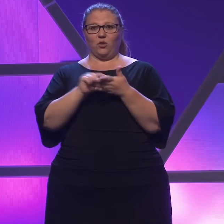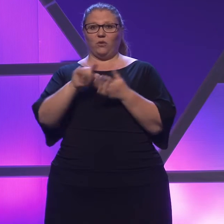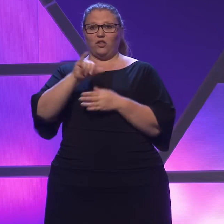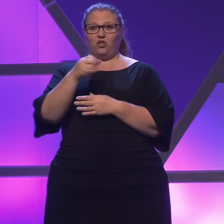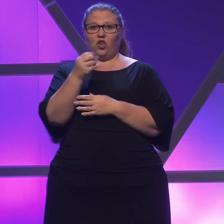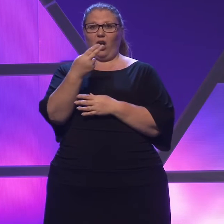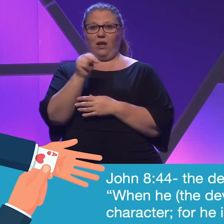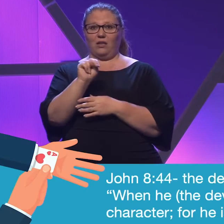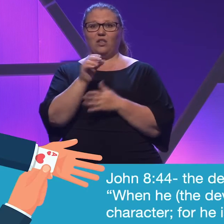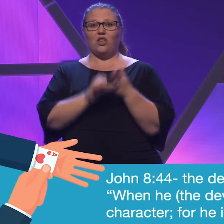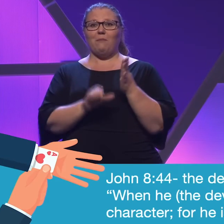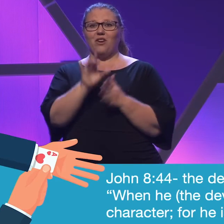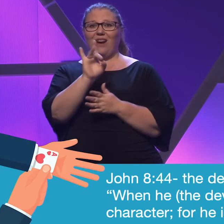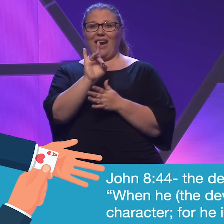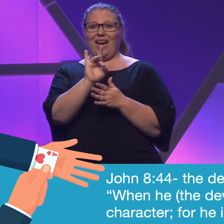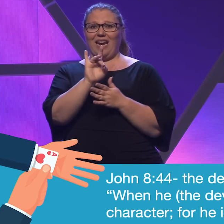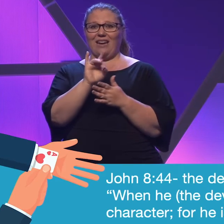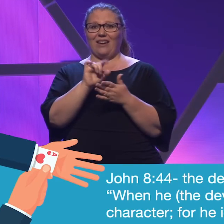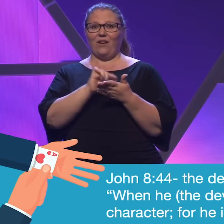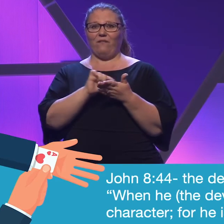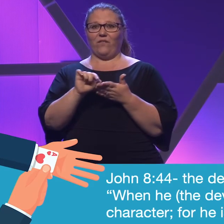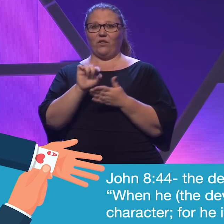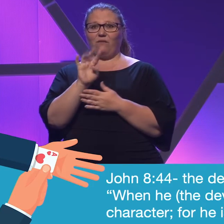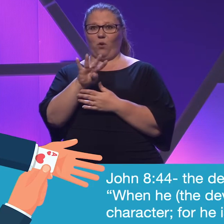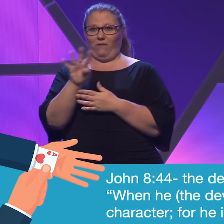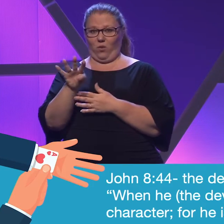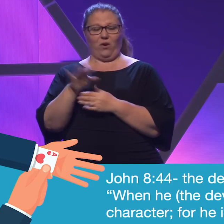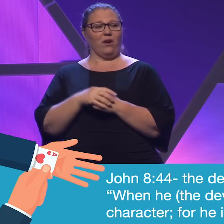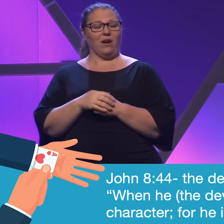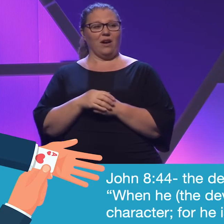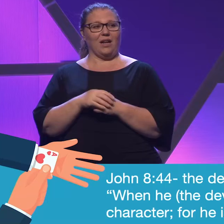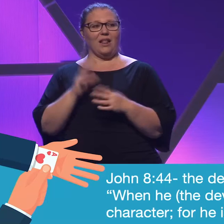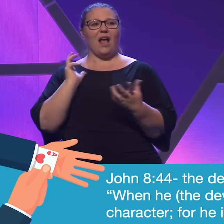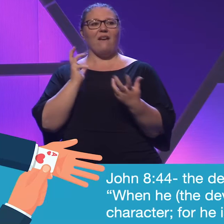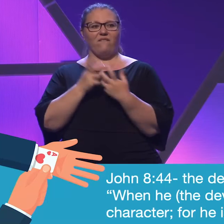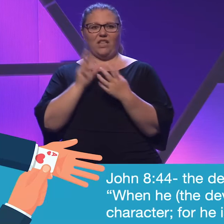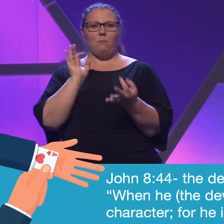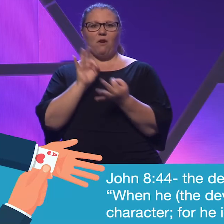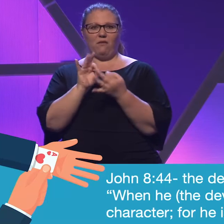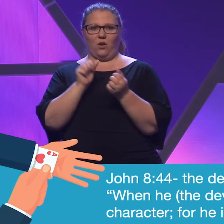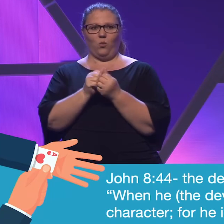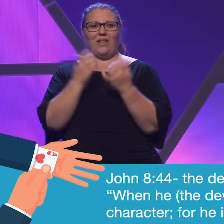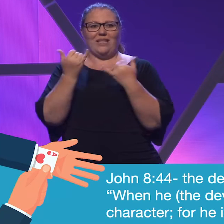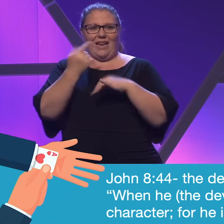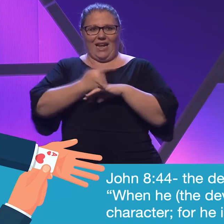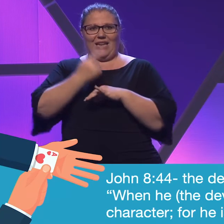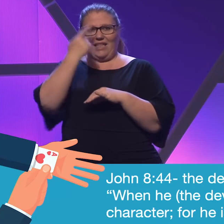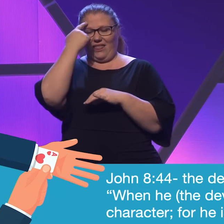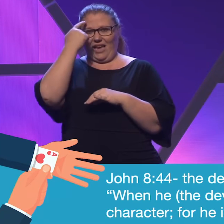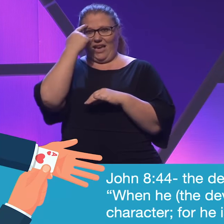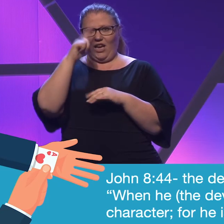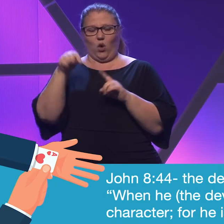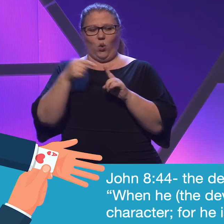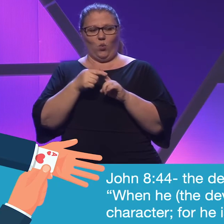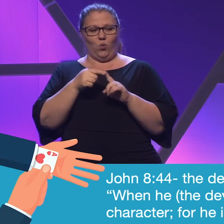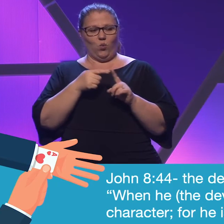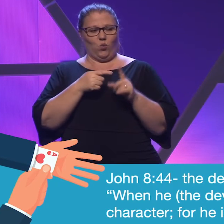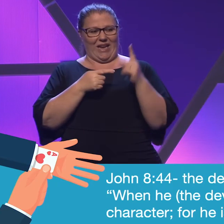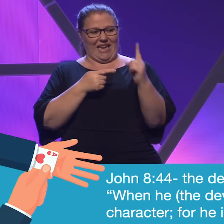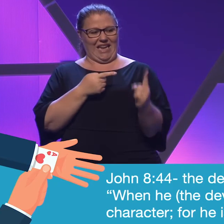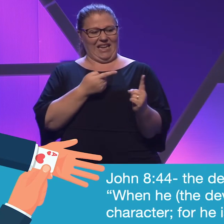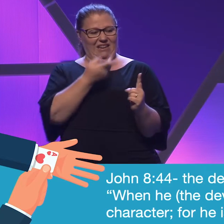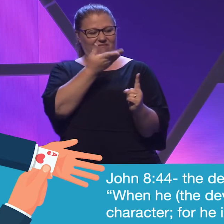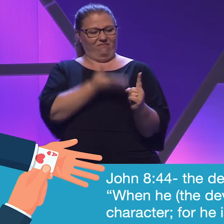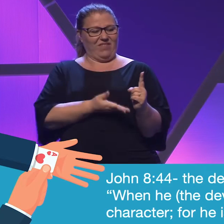4, 4. And it fits perfectly with today's thinking. When he, the devil, lies,